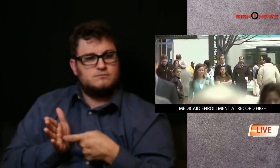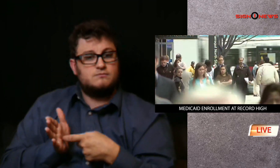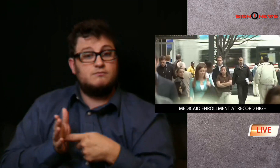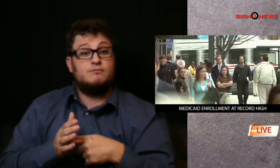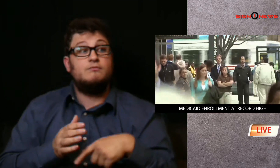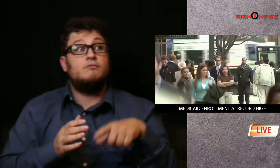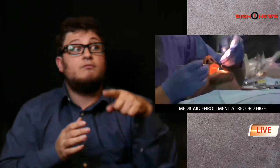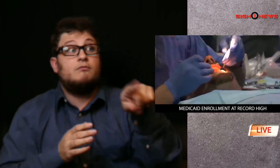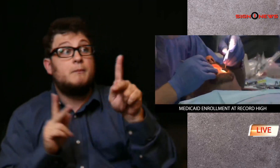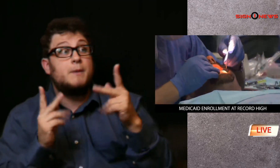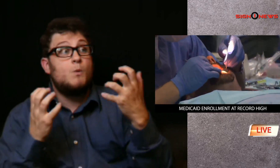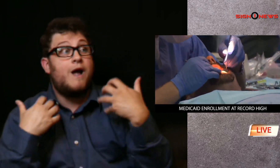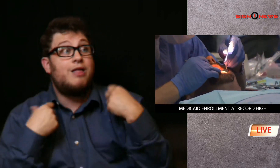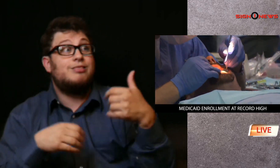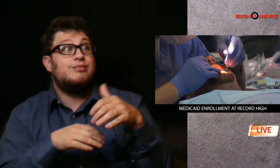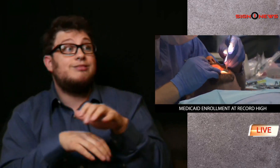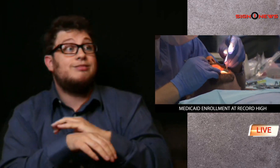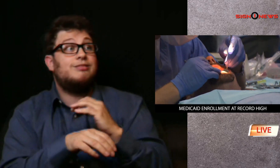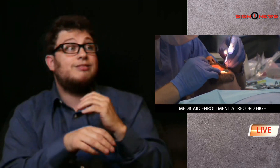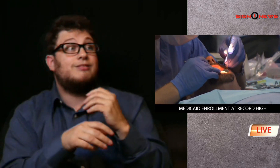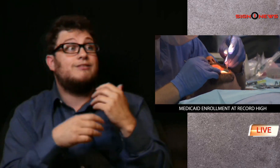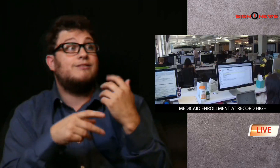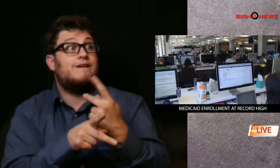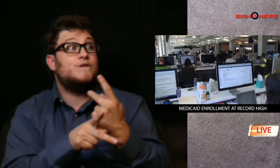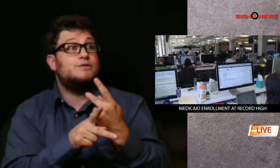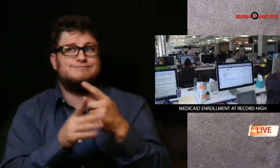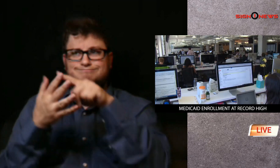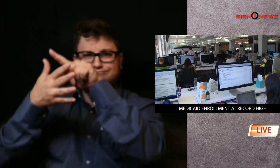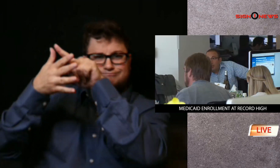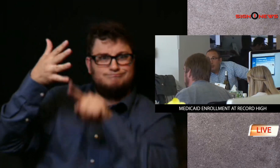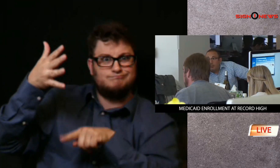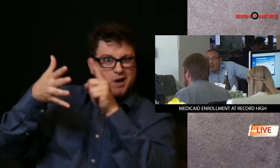on those seeking health coverage but